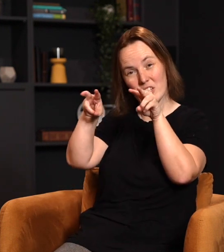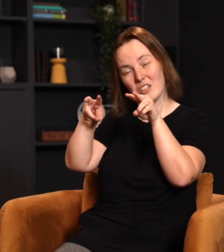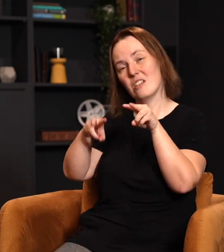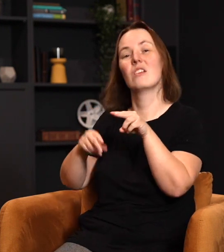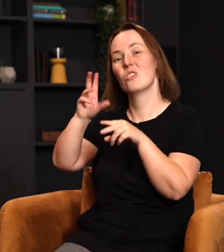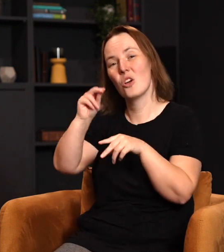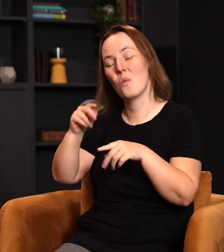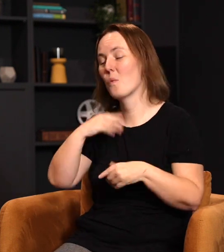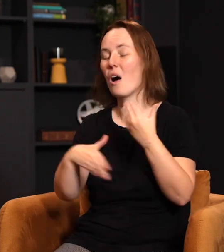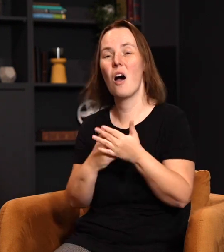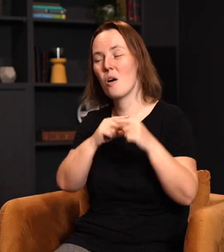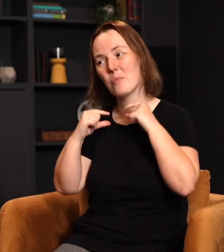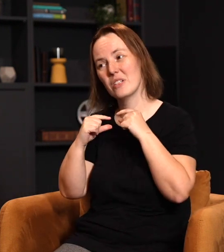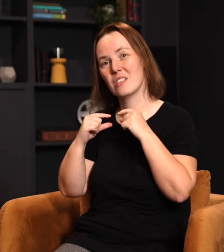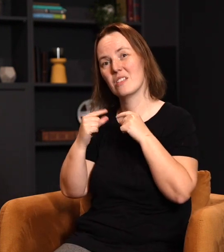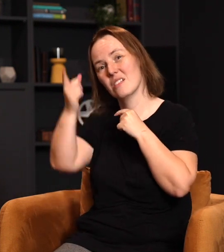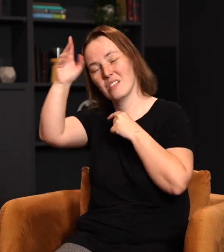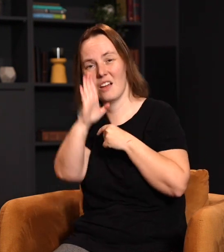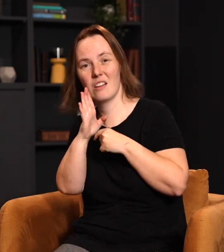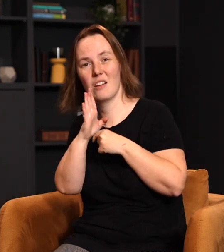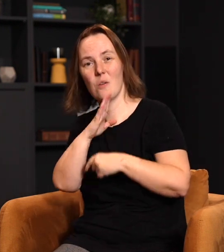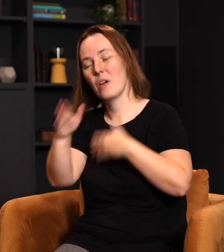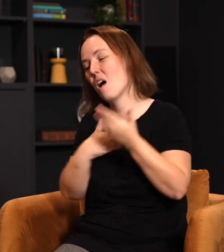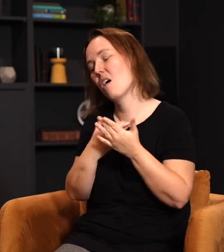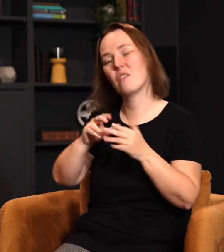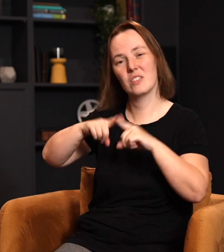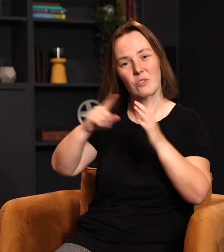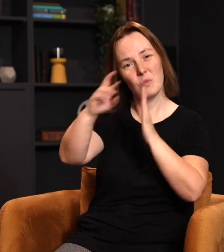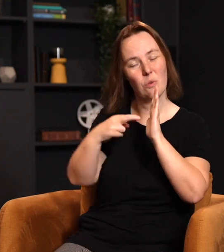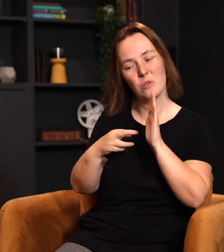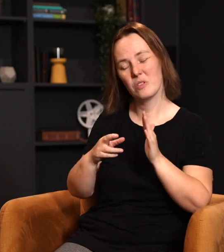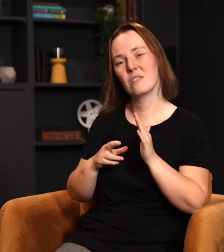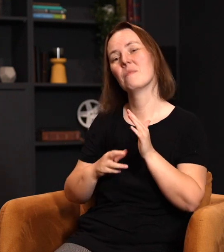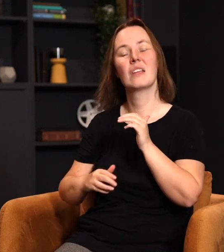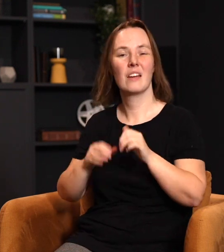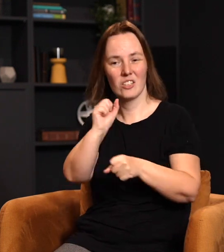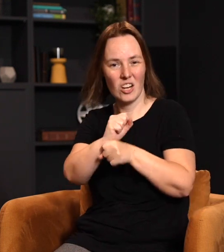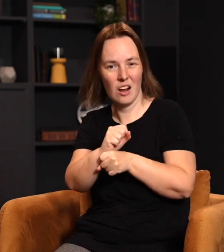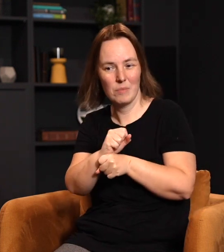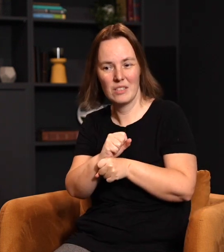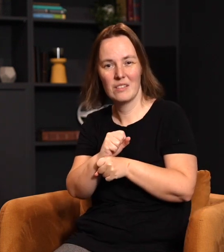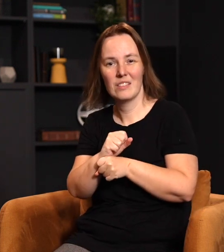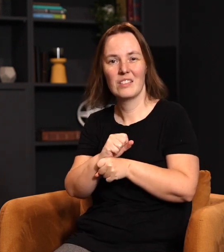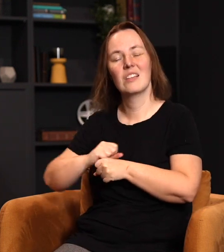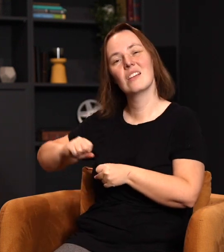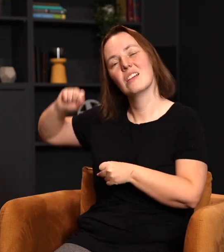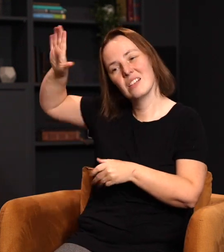are all priests unto God. We have different ministries. We have different roles to play in the body of Christ as we serve one another and use the gifts he has given to us.